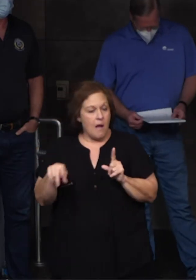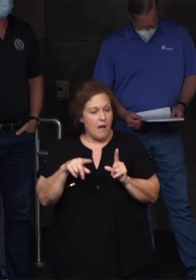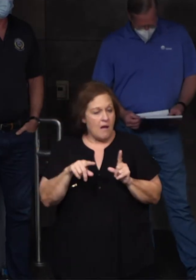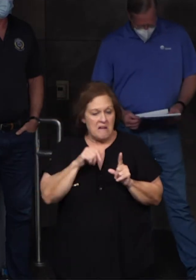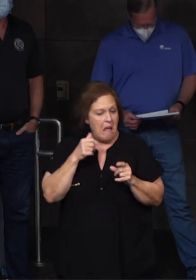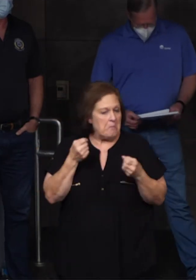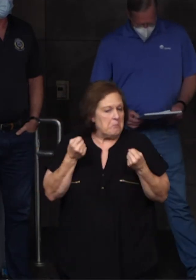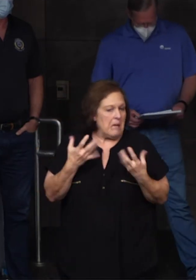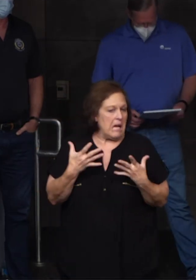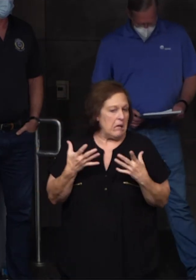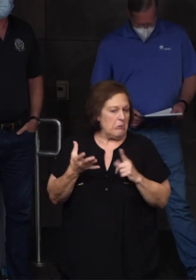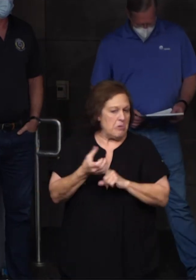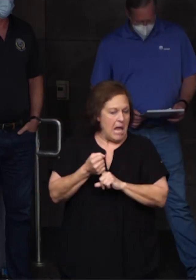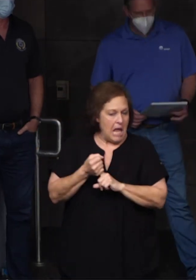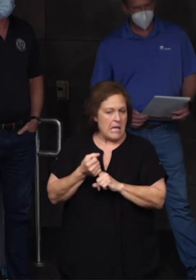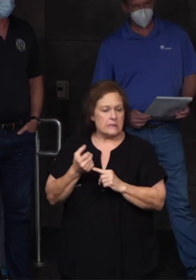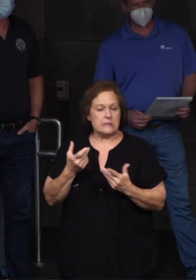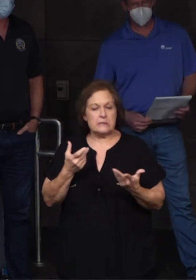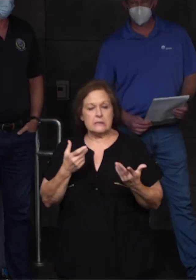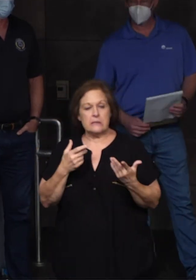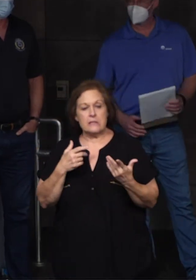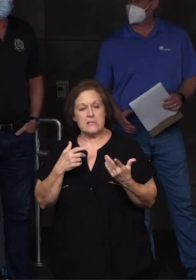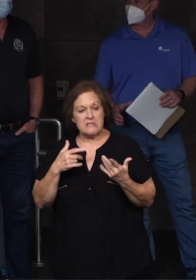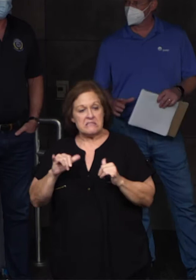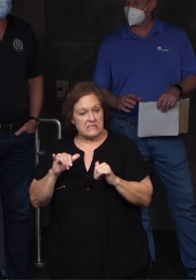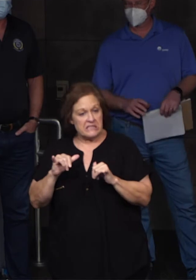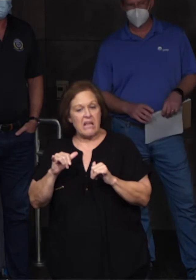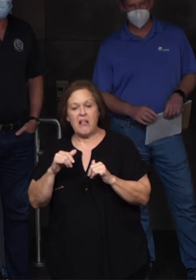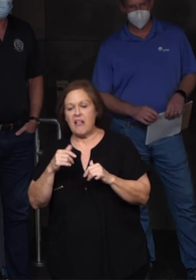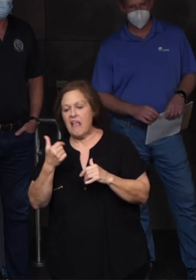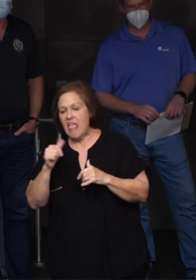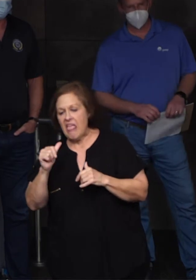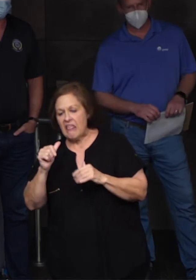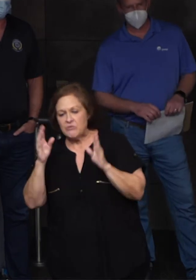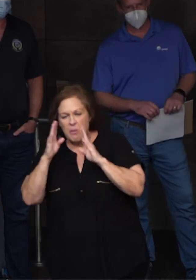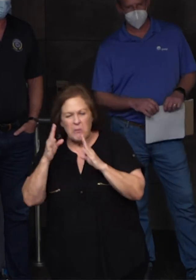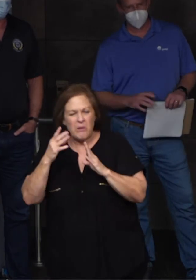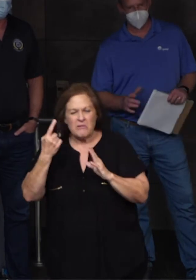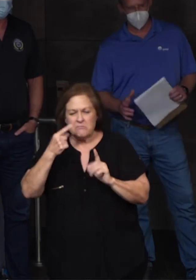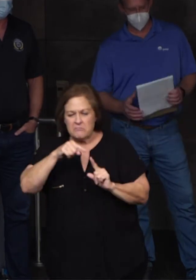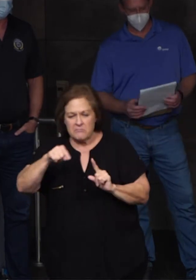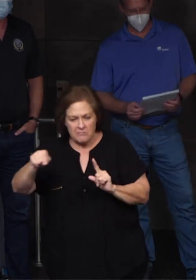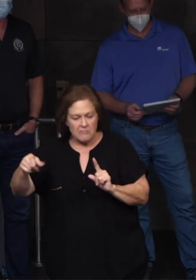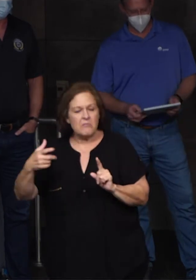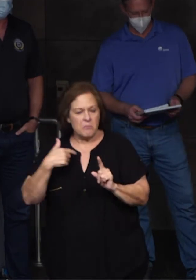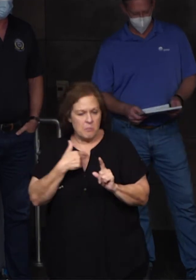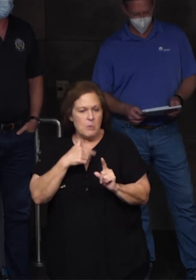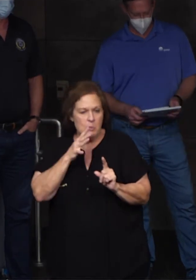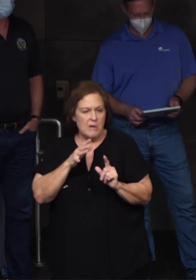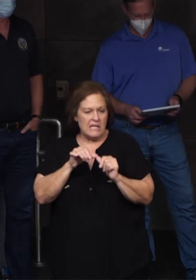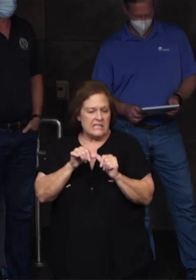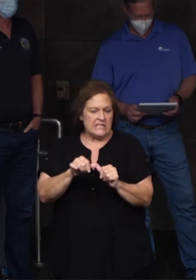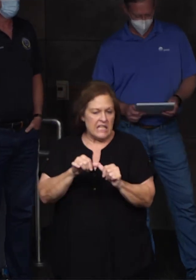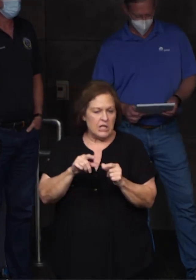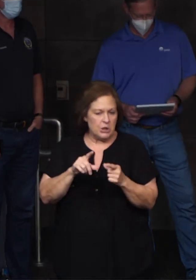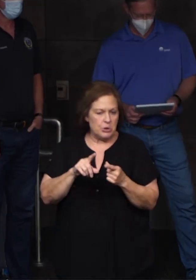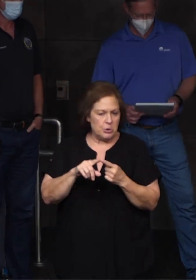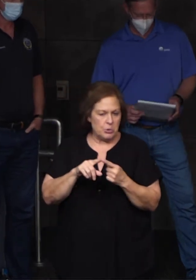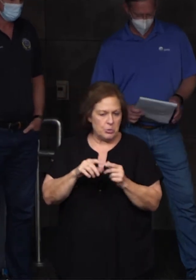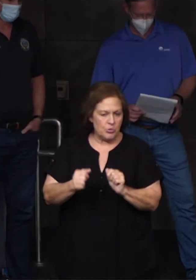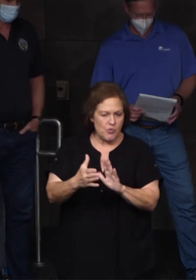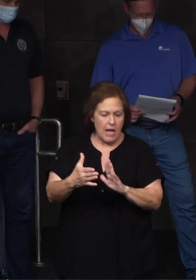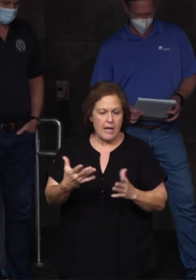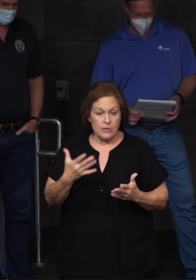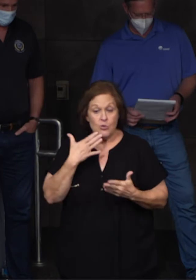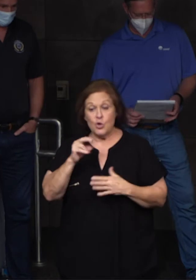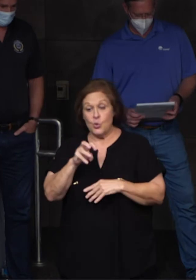being made. Our calls of service are still handling disturbances and those types of things, and we'll continue to do so. Good news is